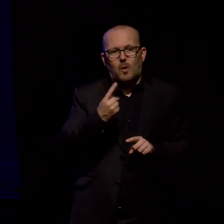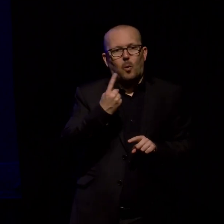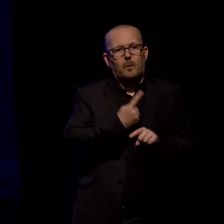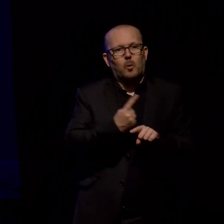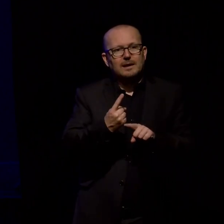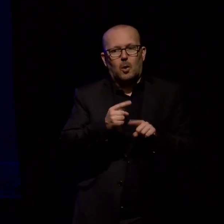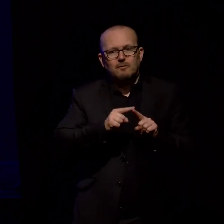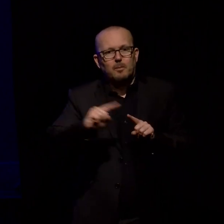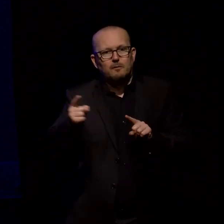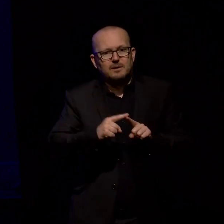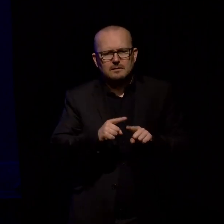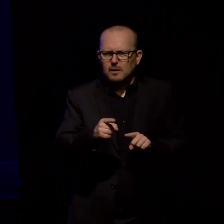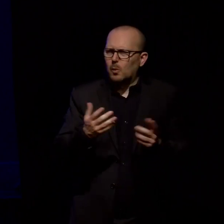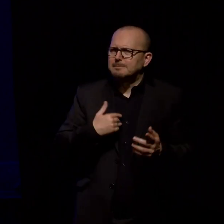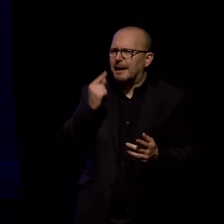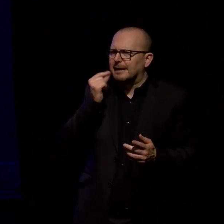top left